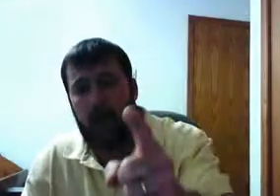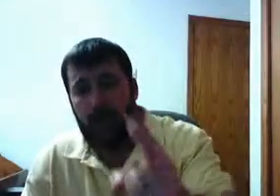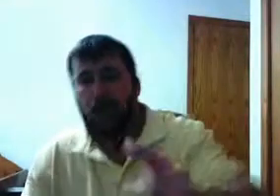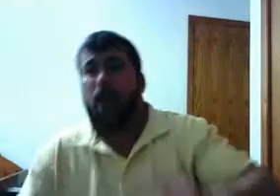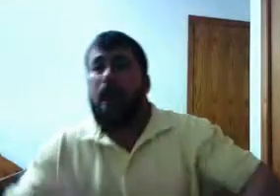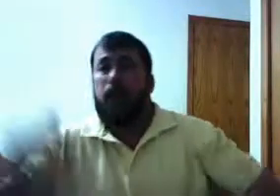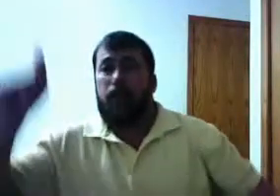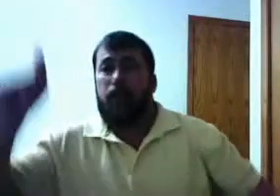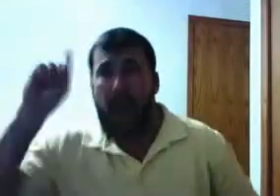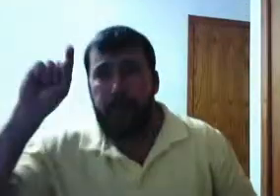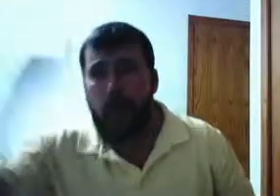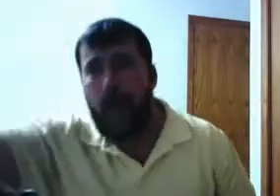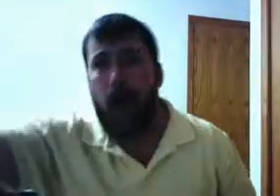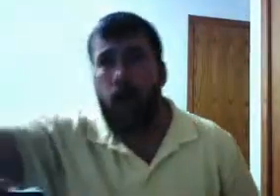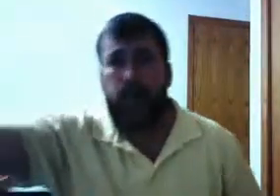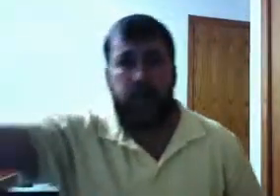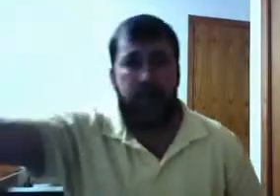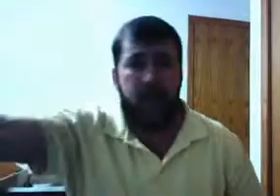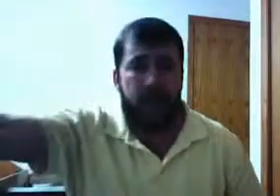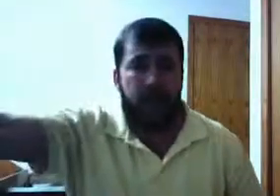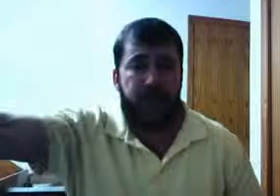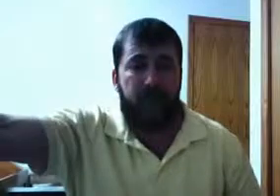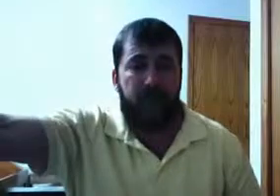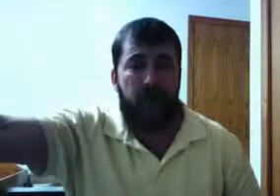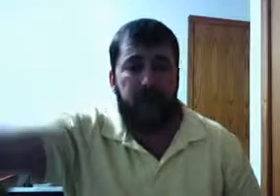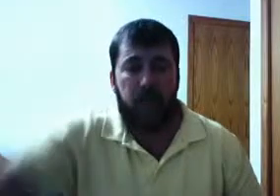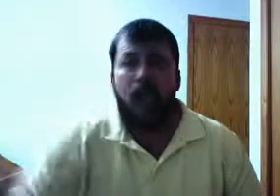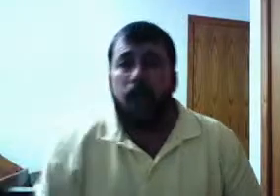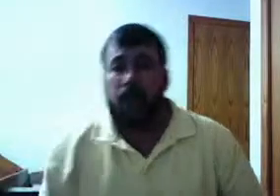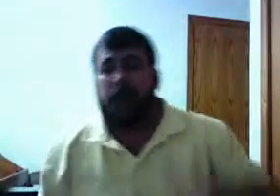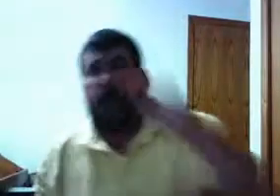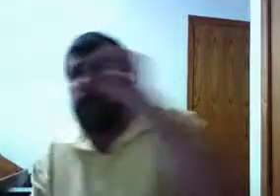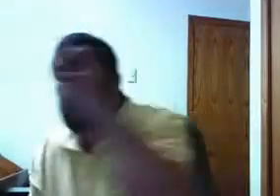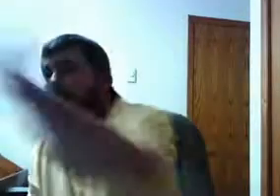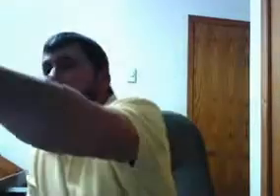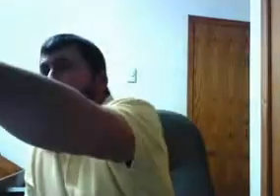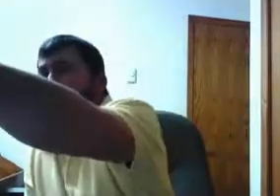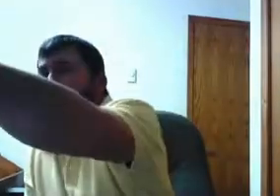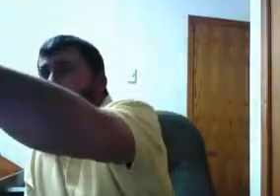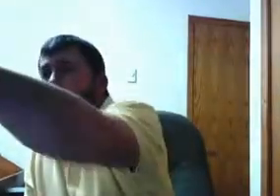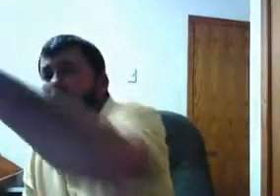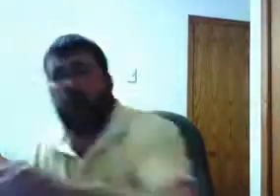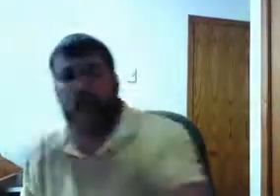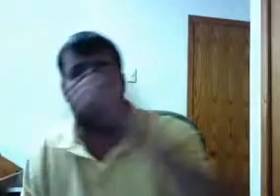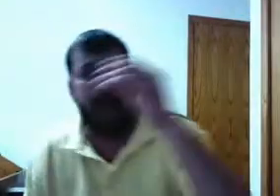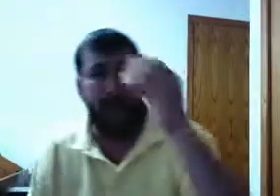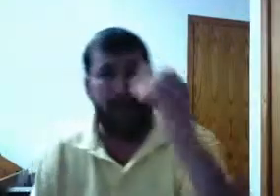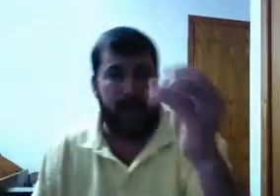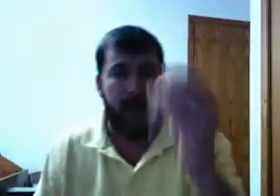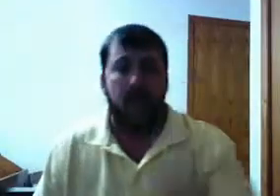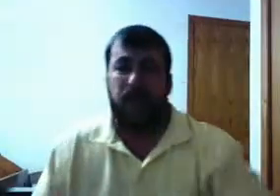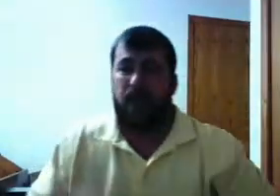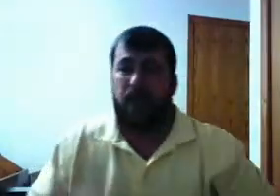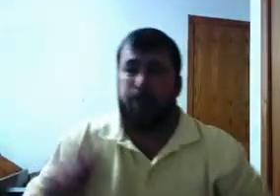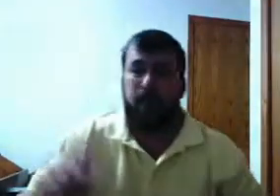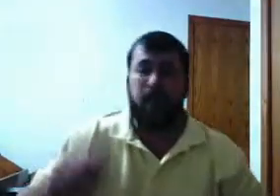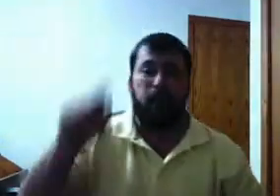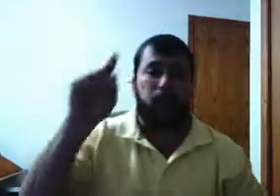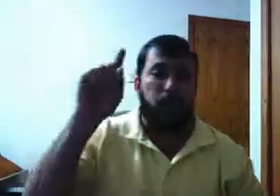and from that point on, there's never been a fair election. From that point on, it's always been controlled by money. They put the little puppets